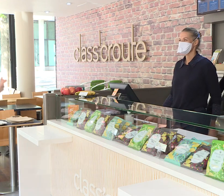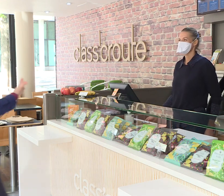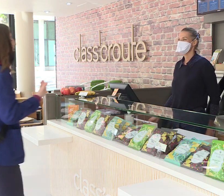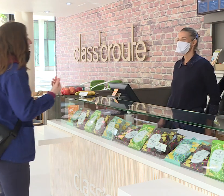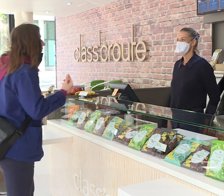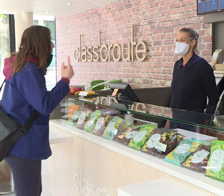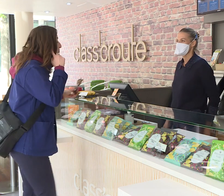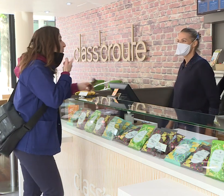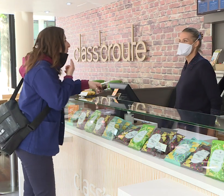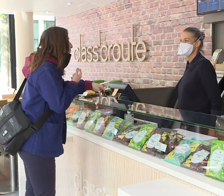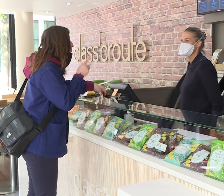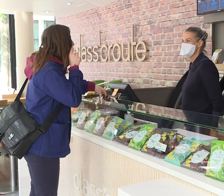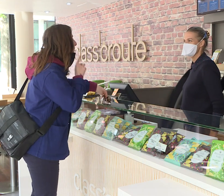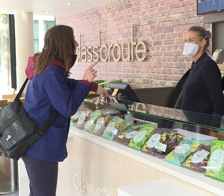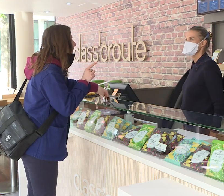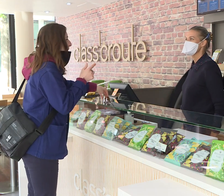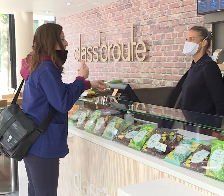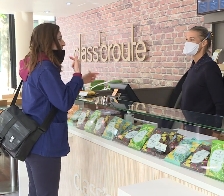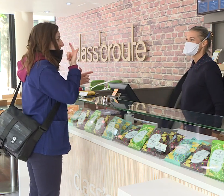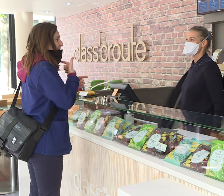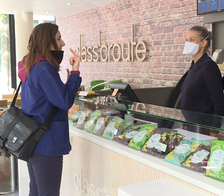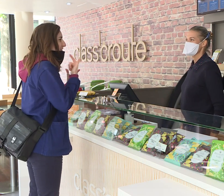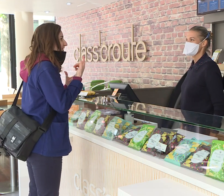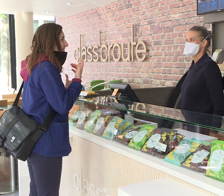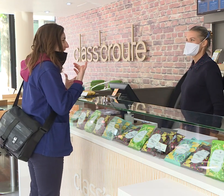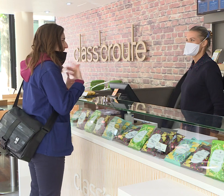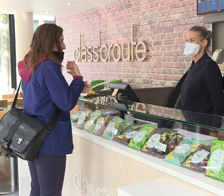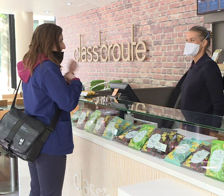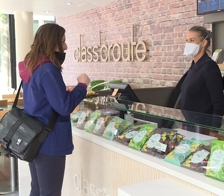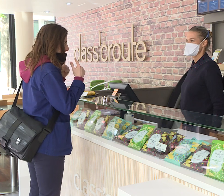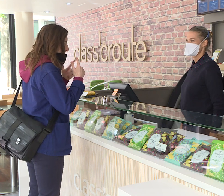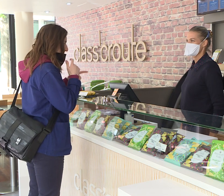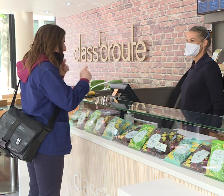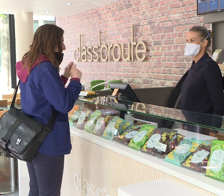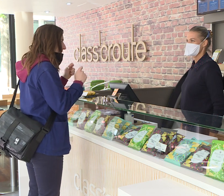It's a new challenge in Debra's everyday life. Face masks are now a common sight.